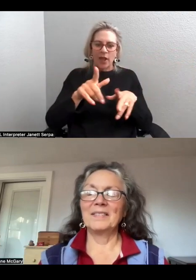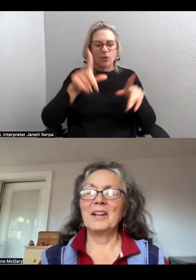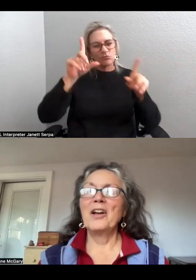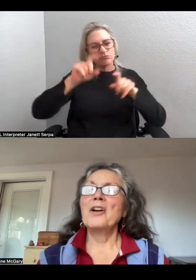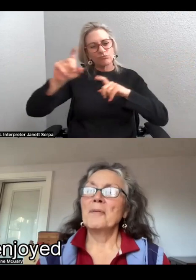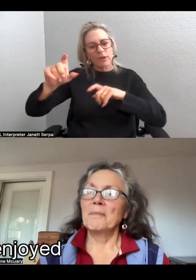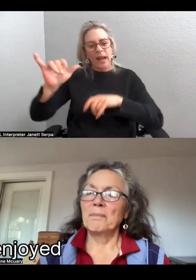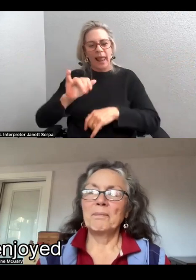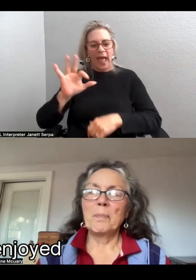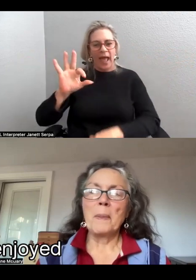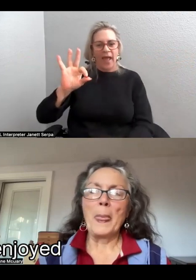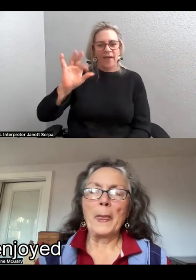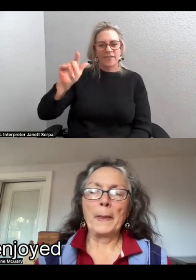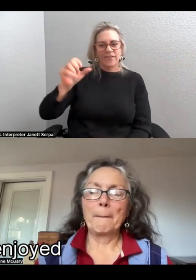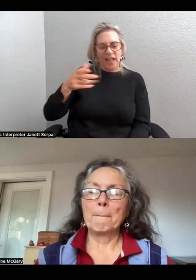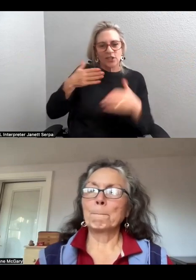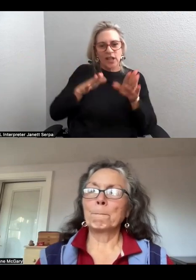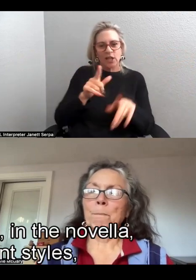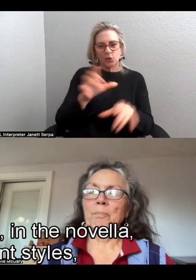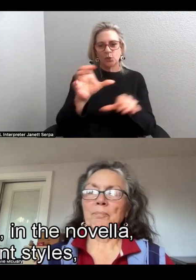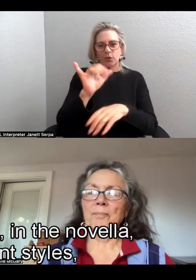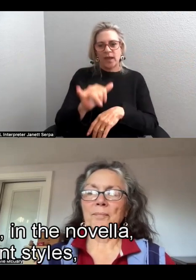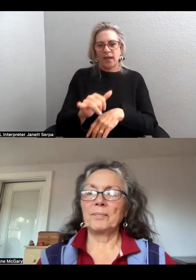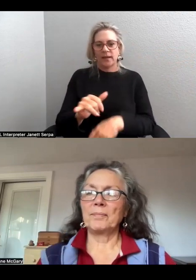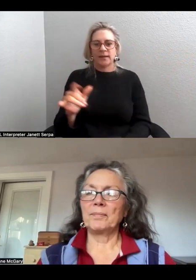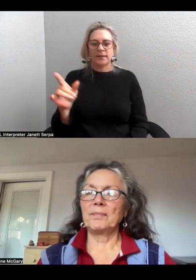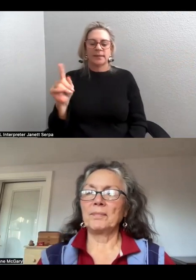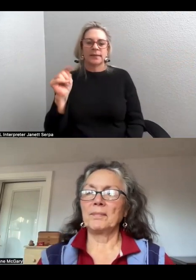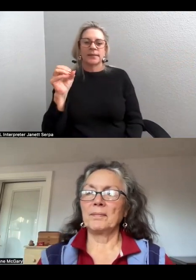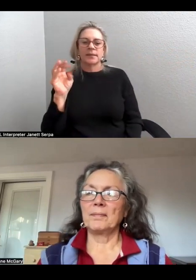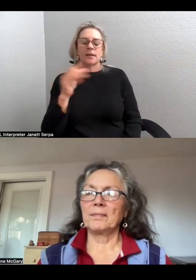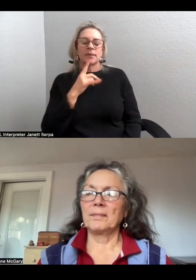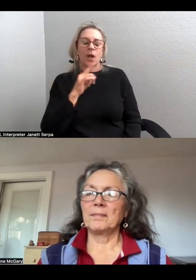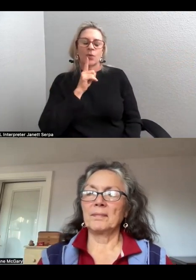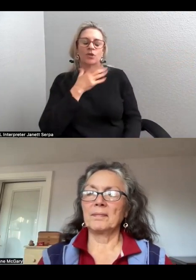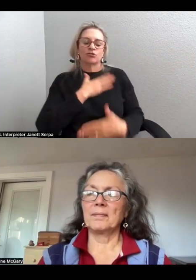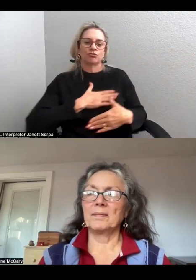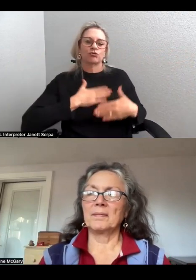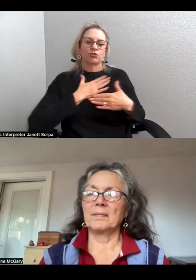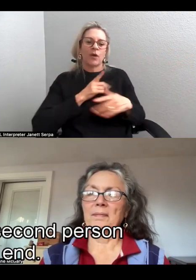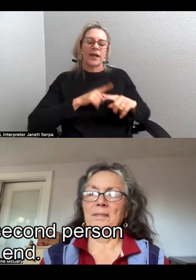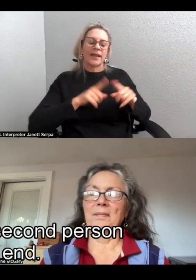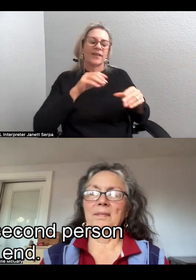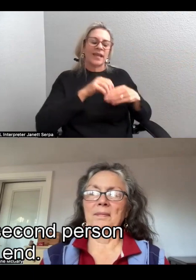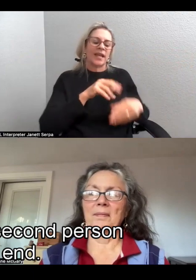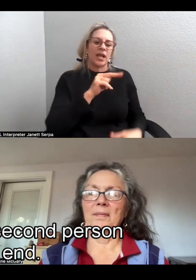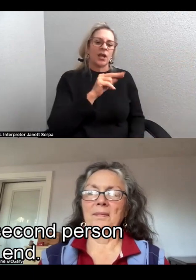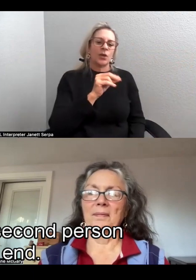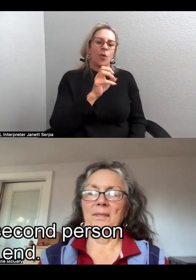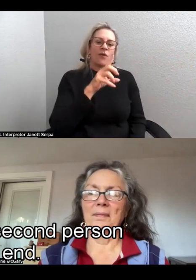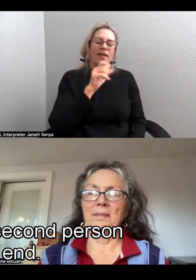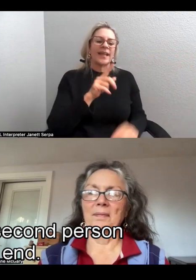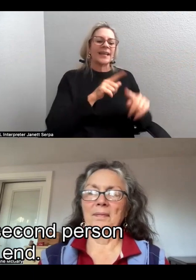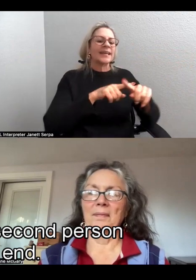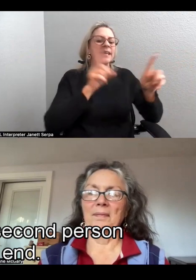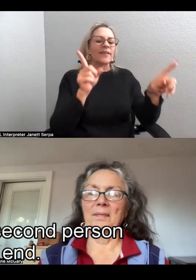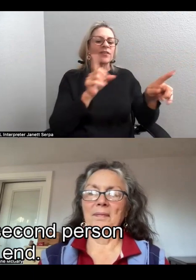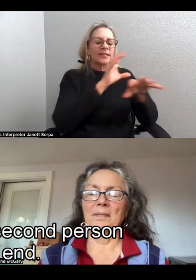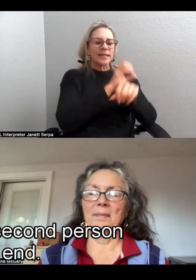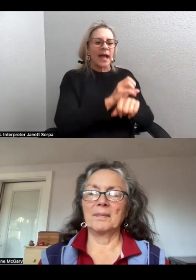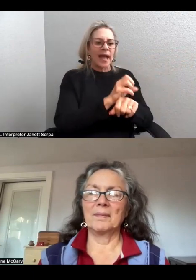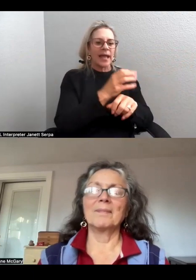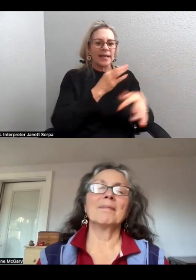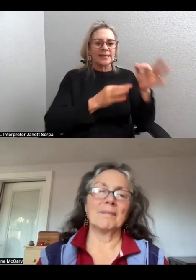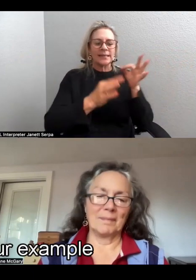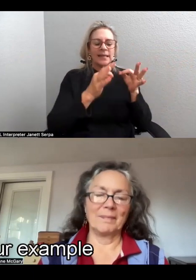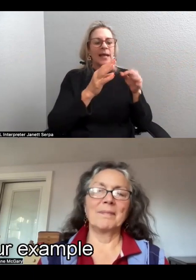Yeah. I really enjoyed the different, well, in the novella, the different styles, especially the second person at